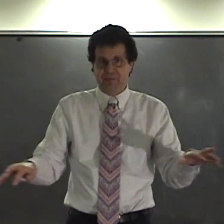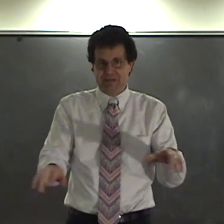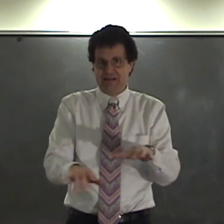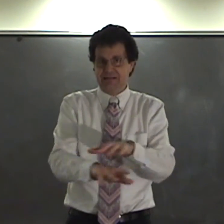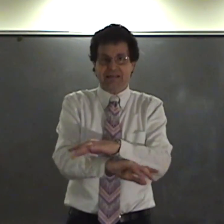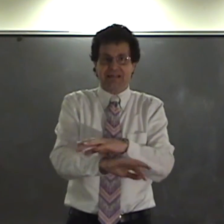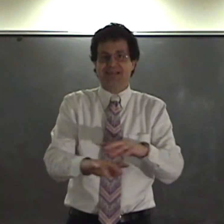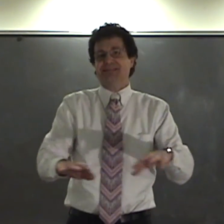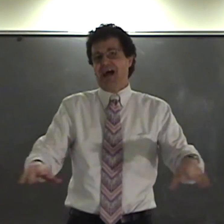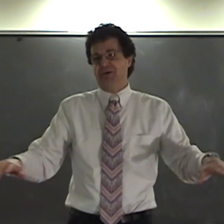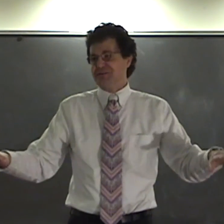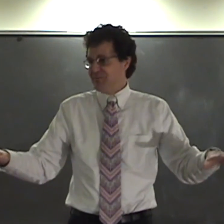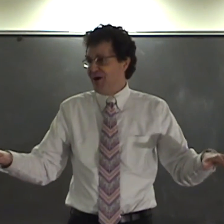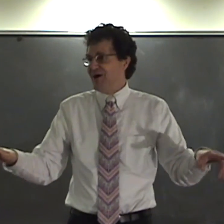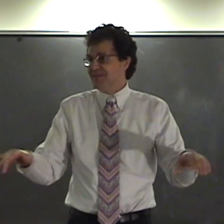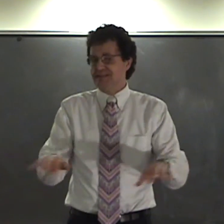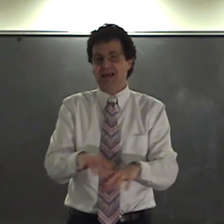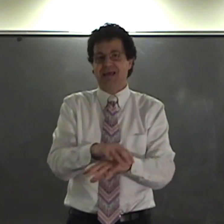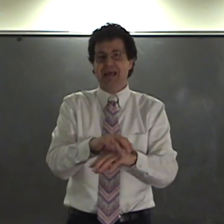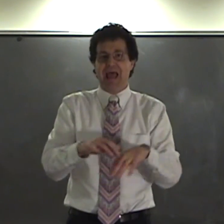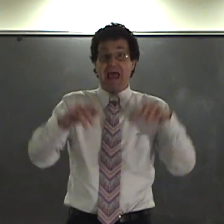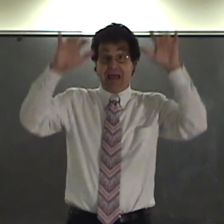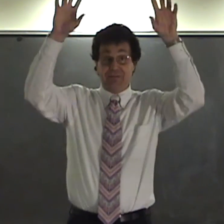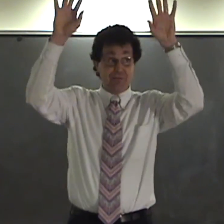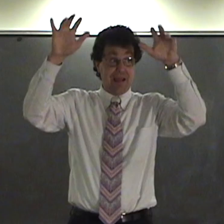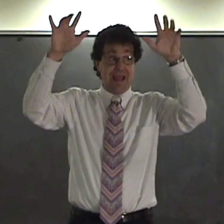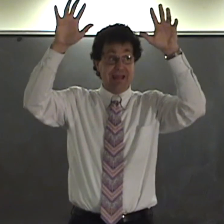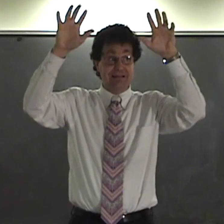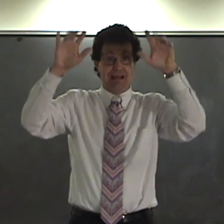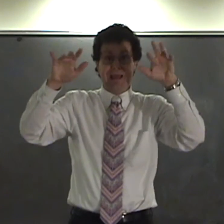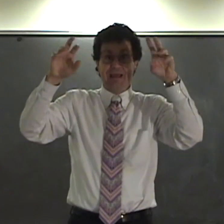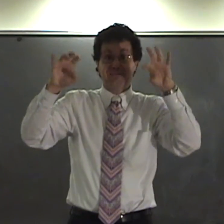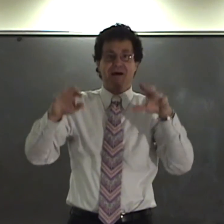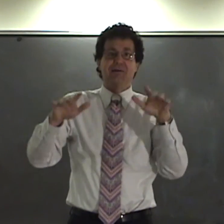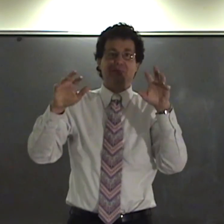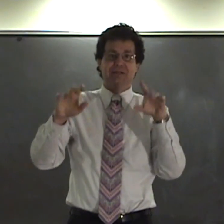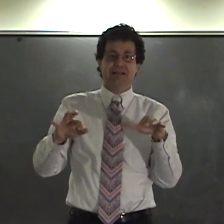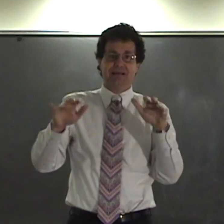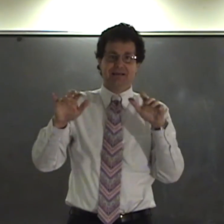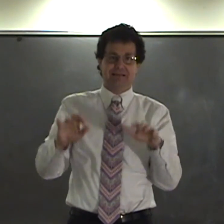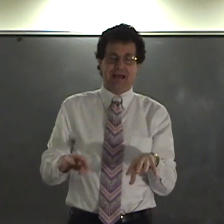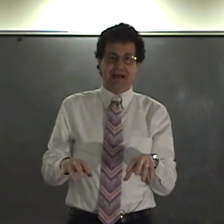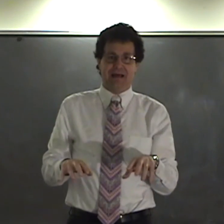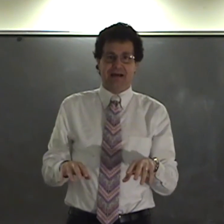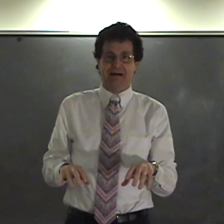built his house upon a rock, and the rains came tumbling down.